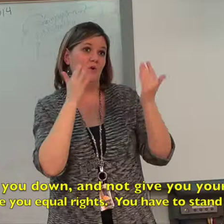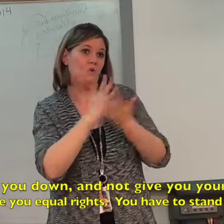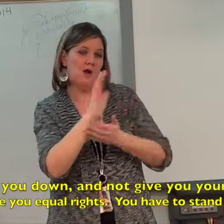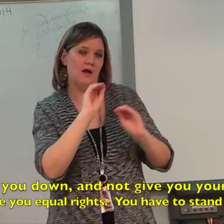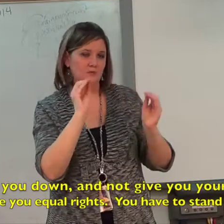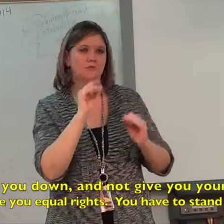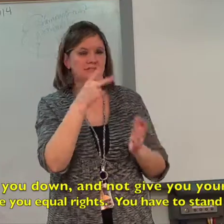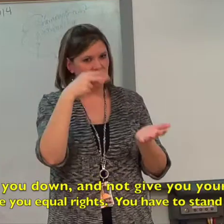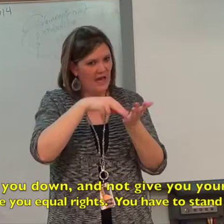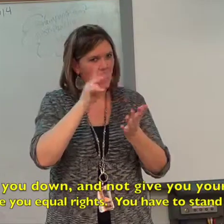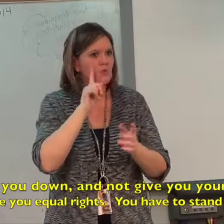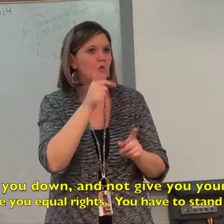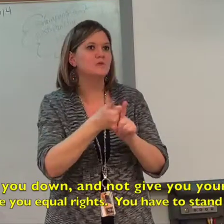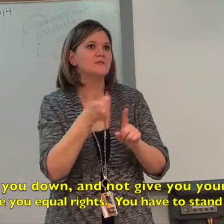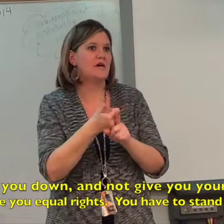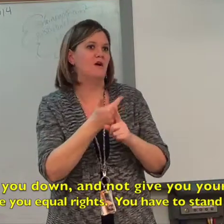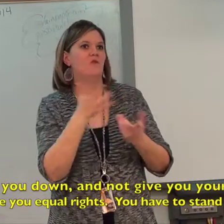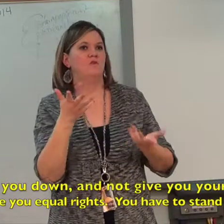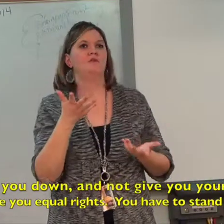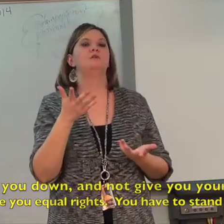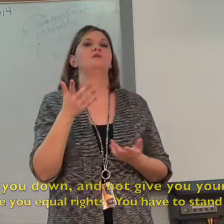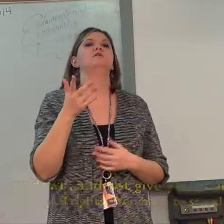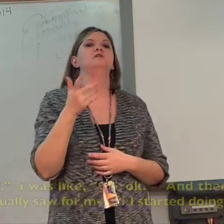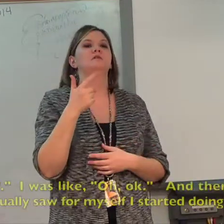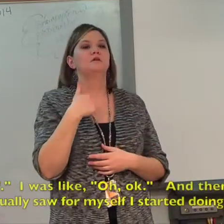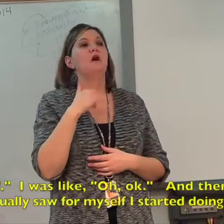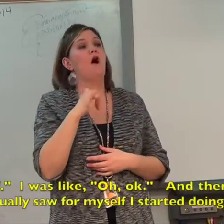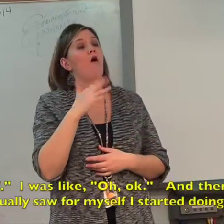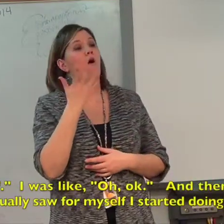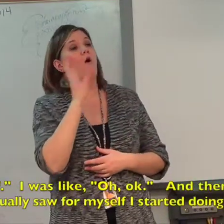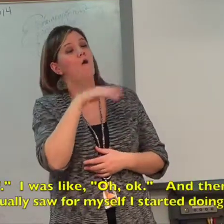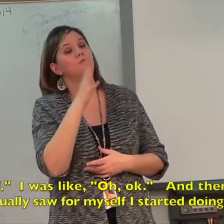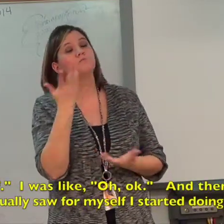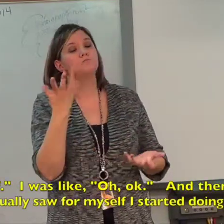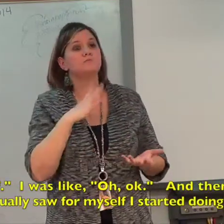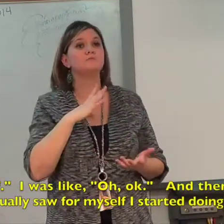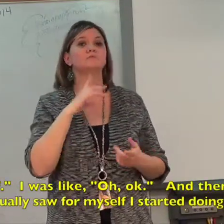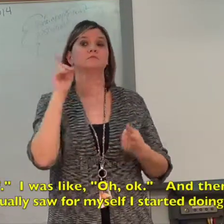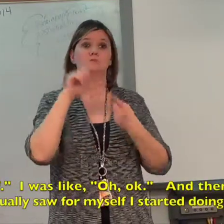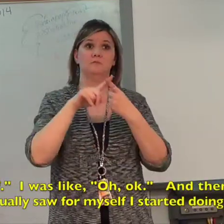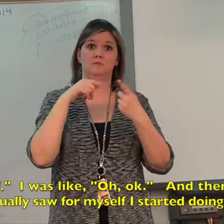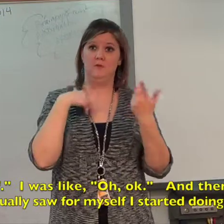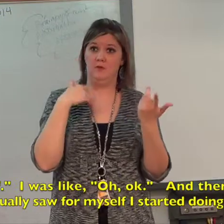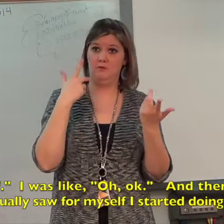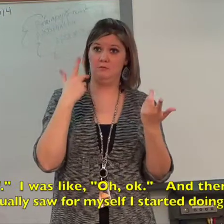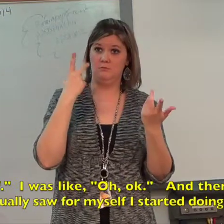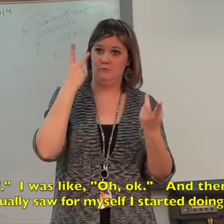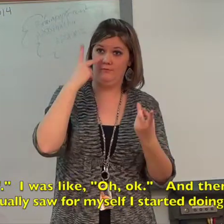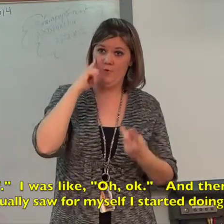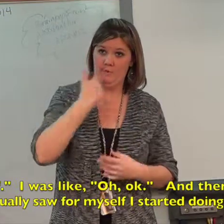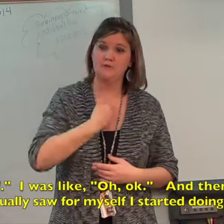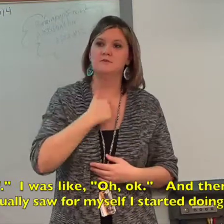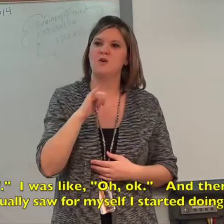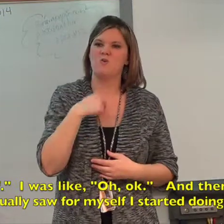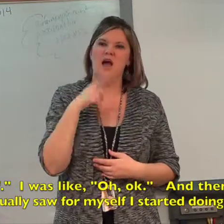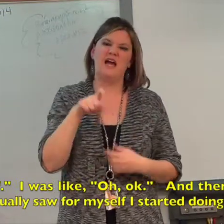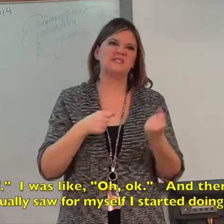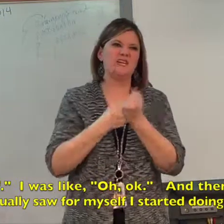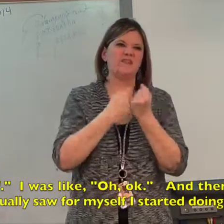rights, not give you equal rights. You have to stand up for yourself. I was like, oh, okay. And then once I actually saw it for